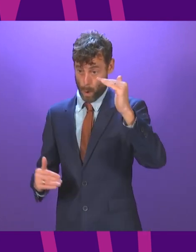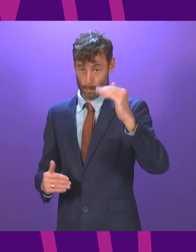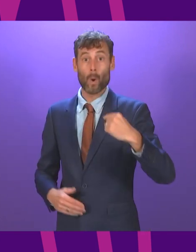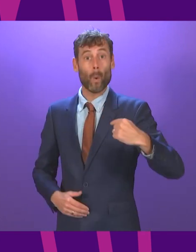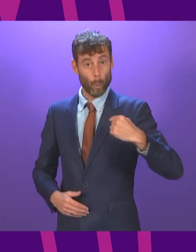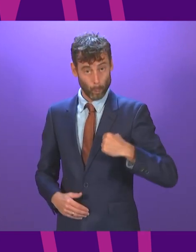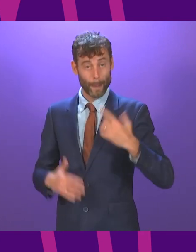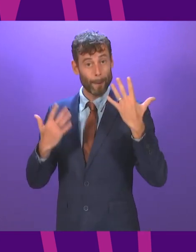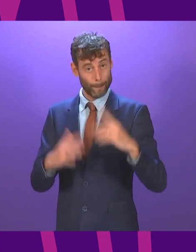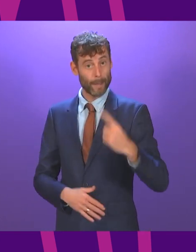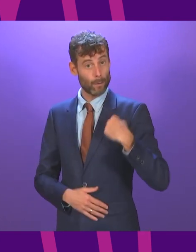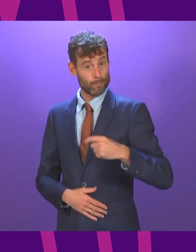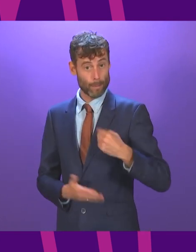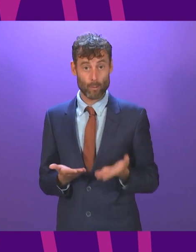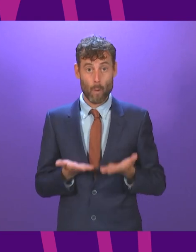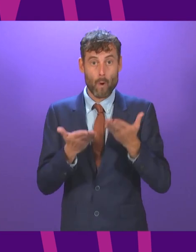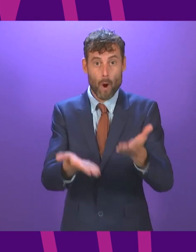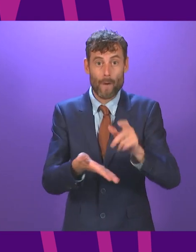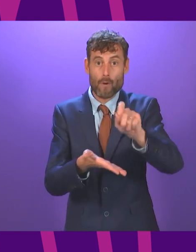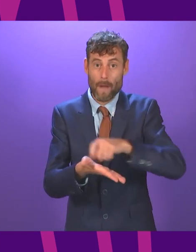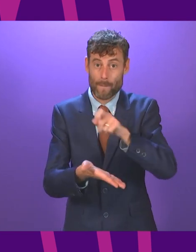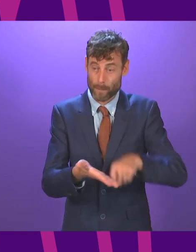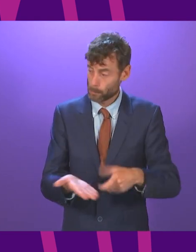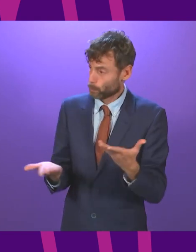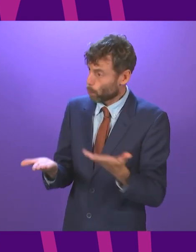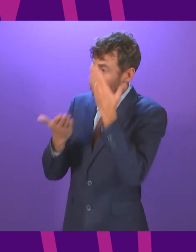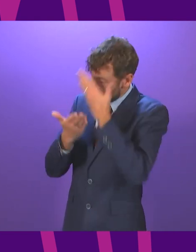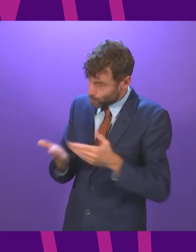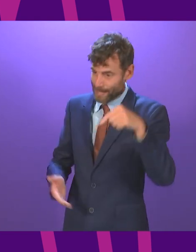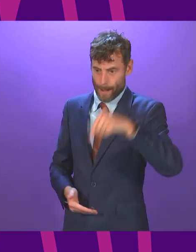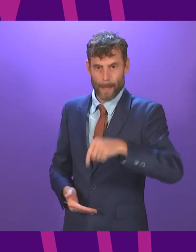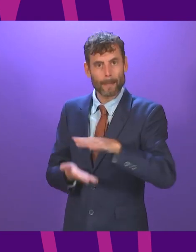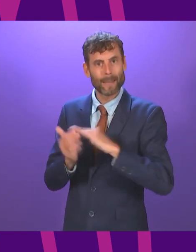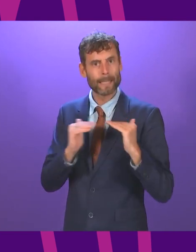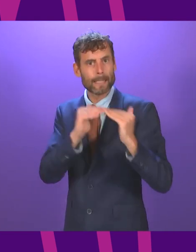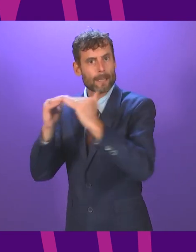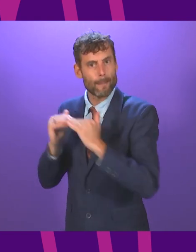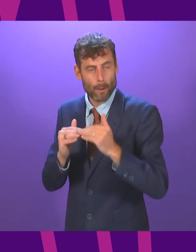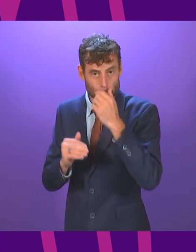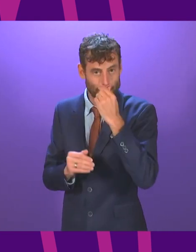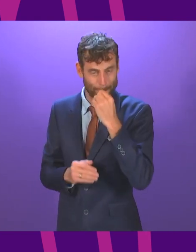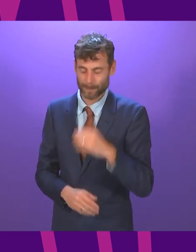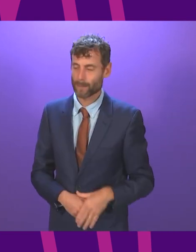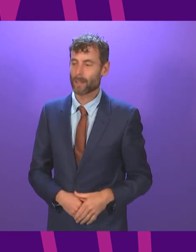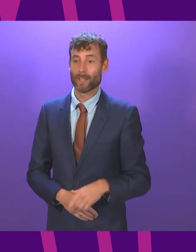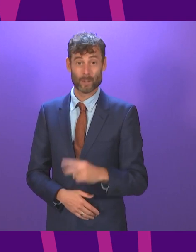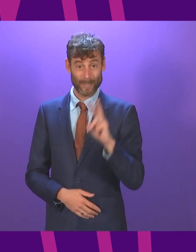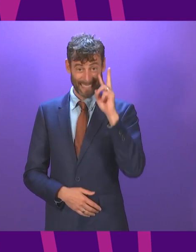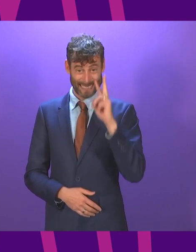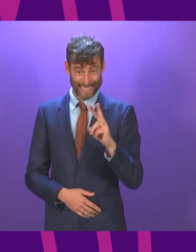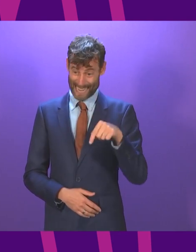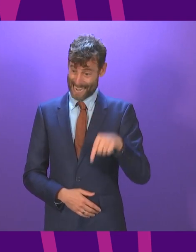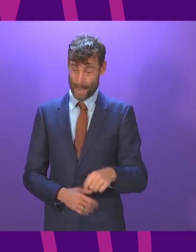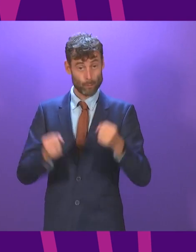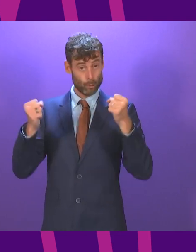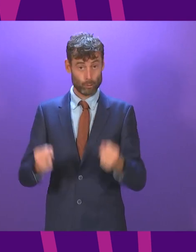questions over the future of our country should not be taken by politicians but by the people of our country. The arithmetic in this parliament is there and